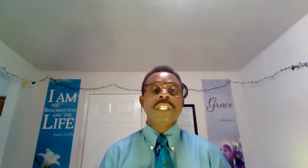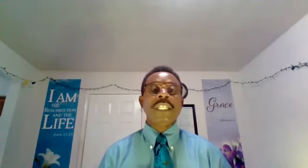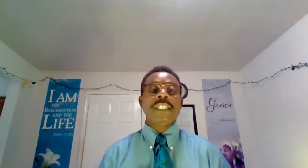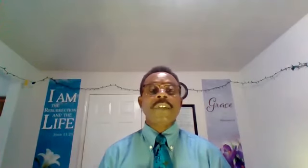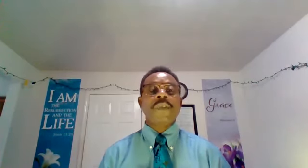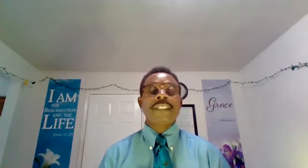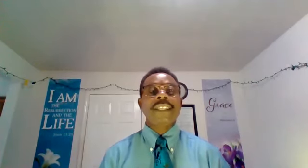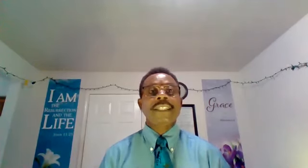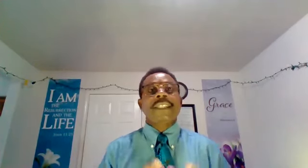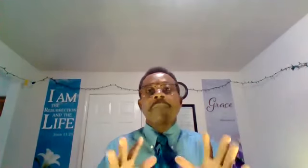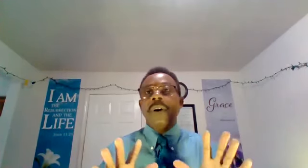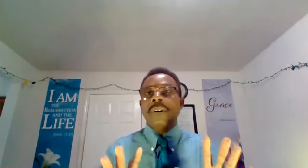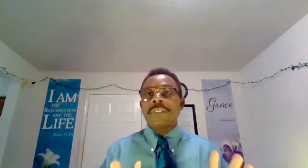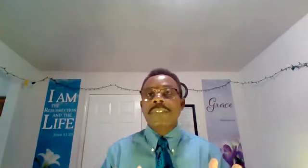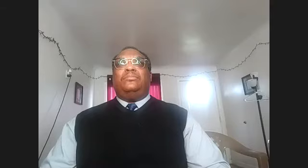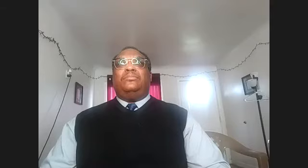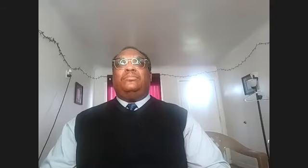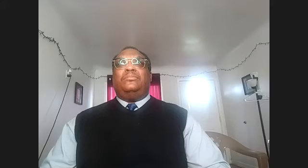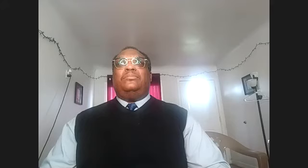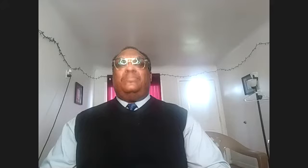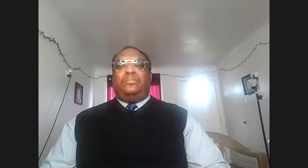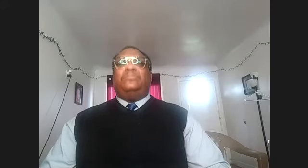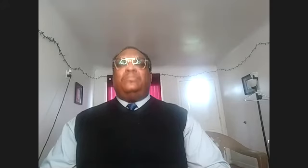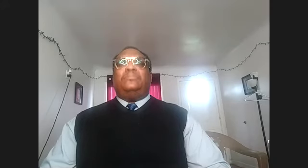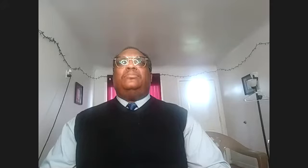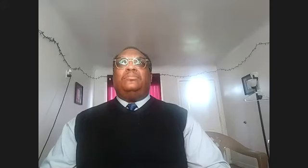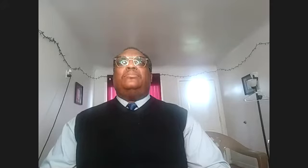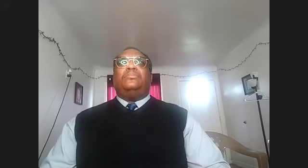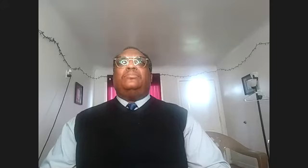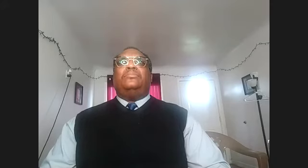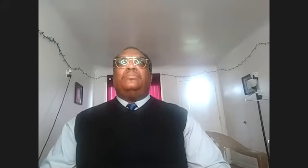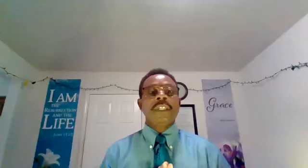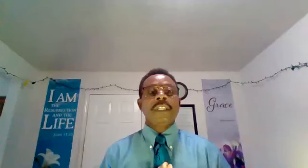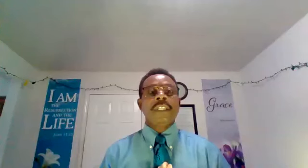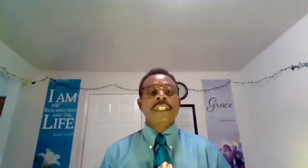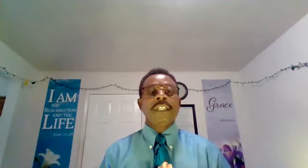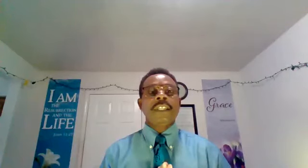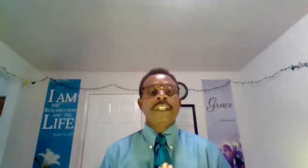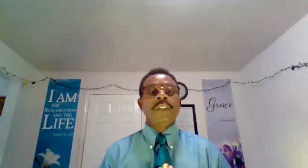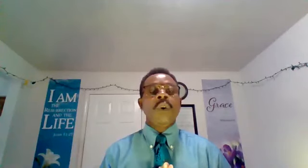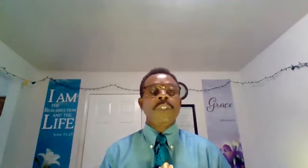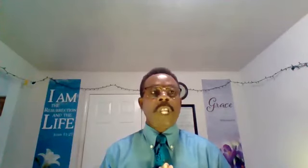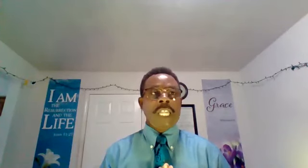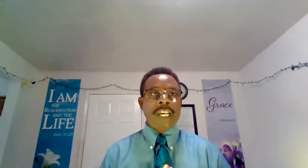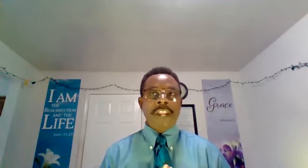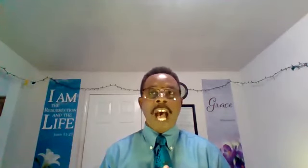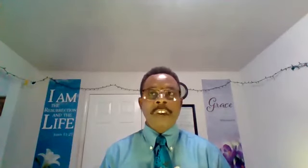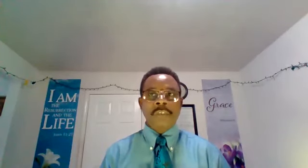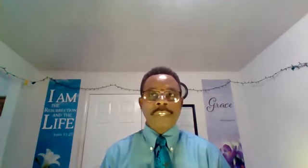situation, instead of us, just ask God, what do you want me to learn out